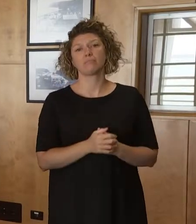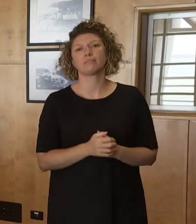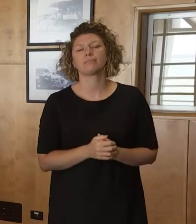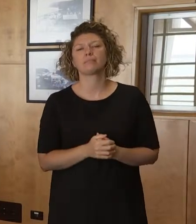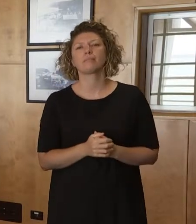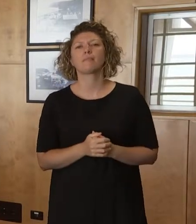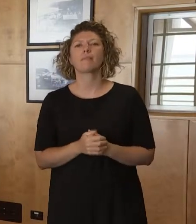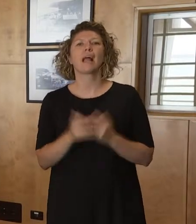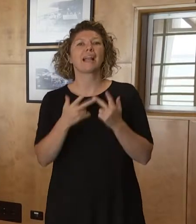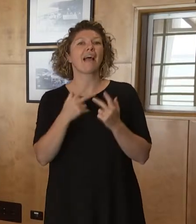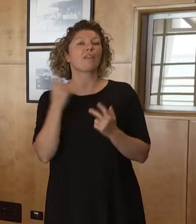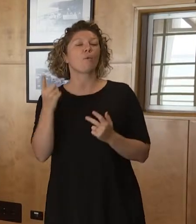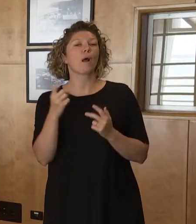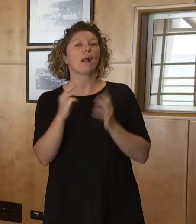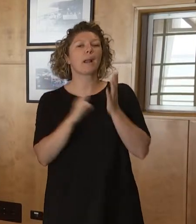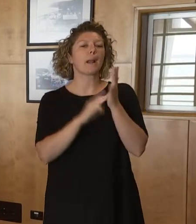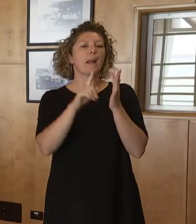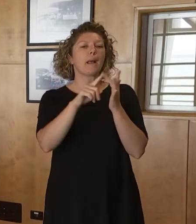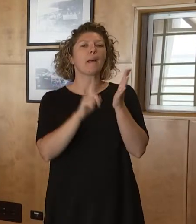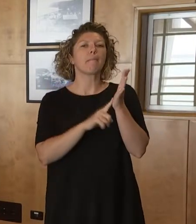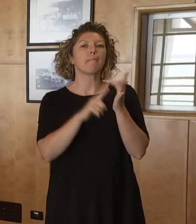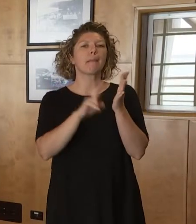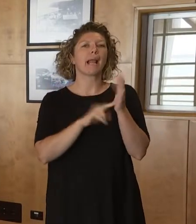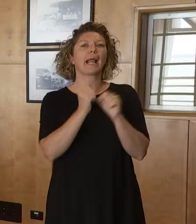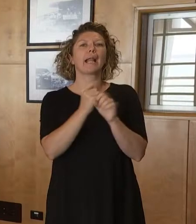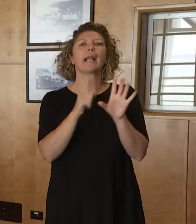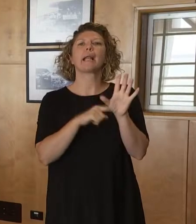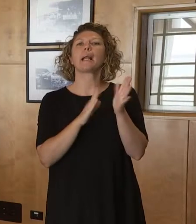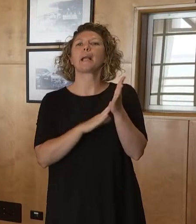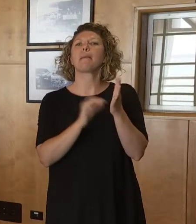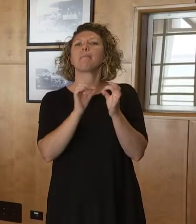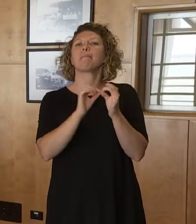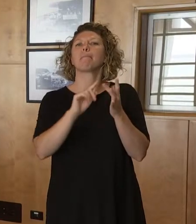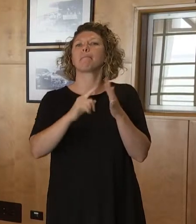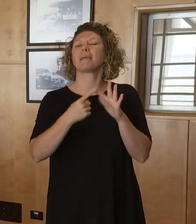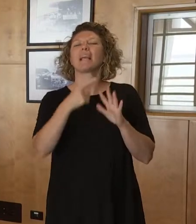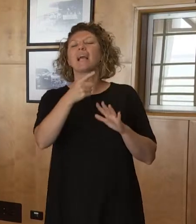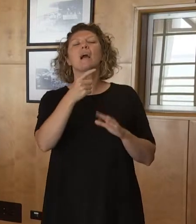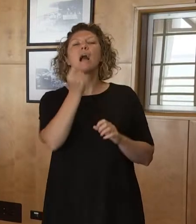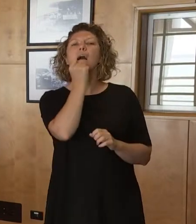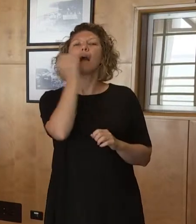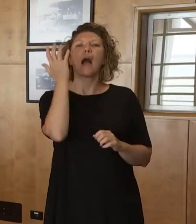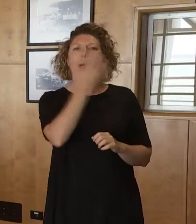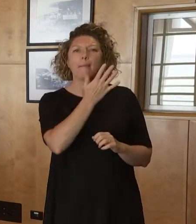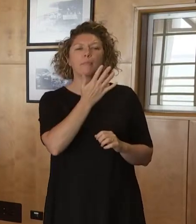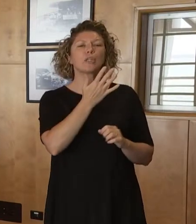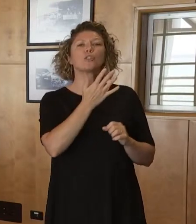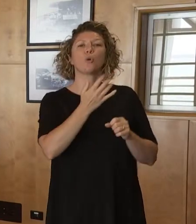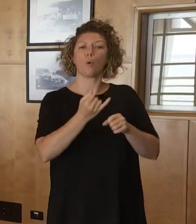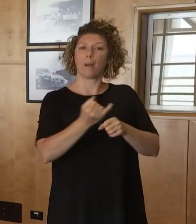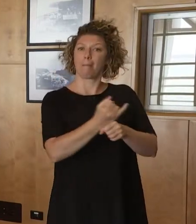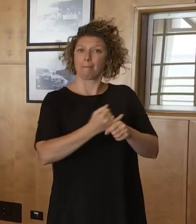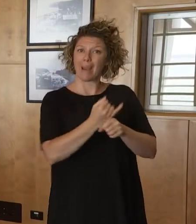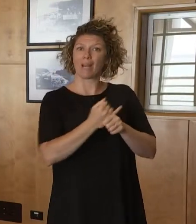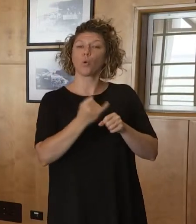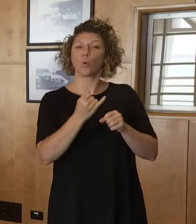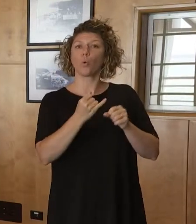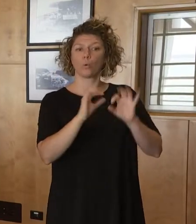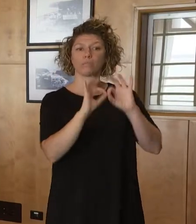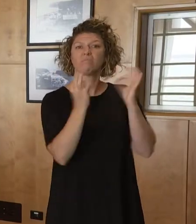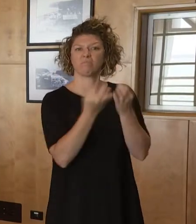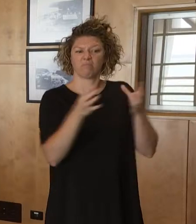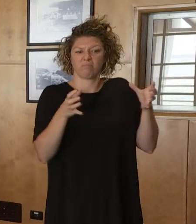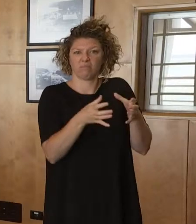We've got 22 new cases at Millangimby. And so it is an Aboriginal medical organisation, Mewatch, who run the clinic there. So